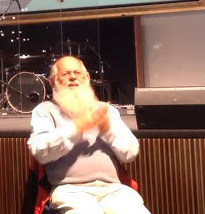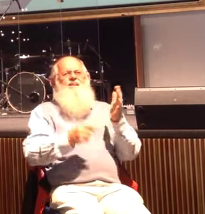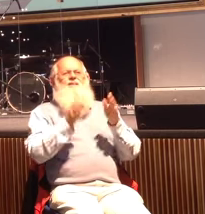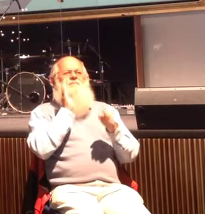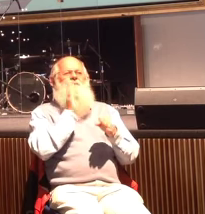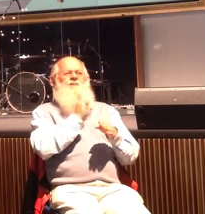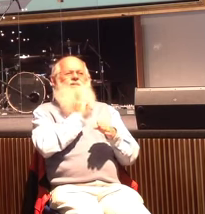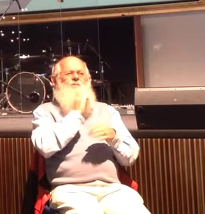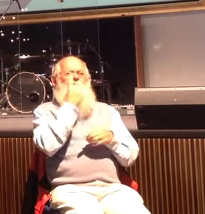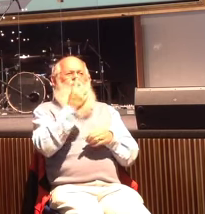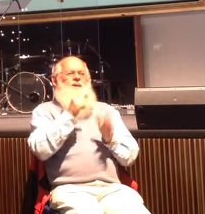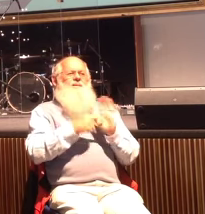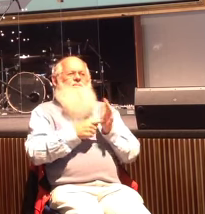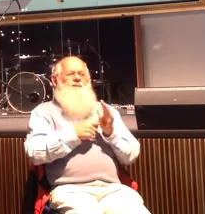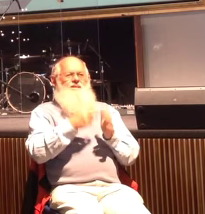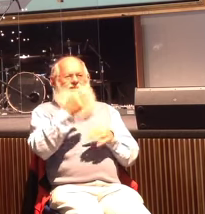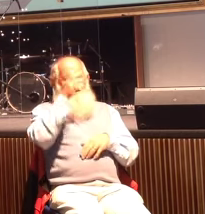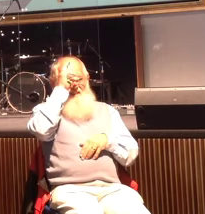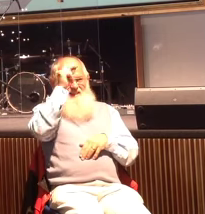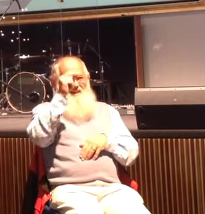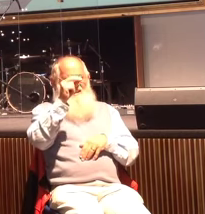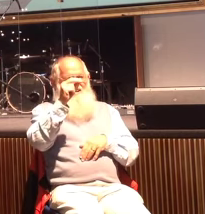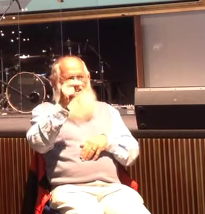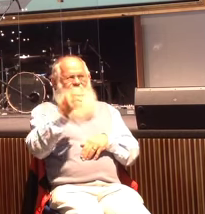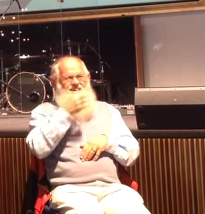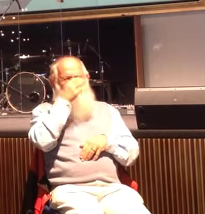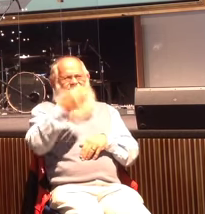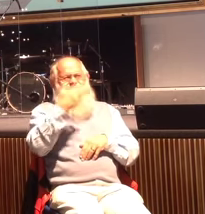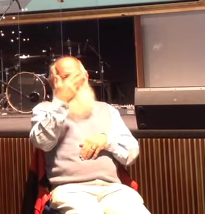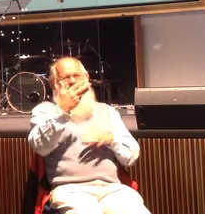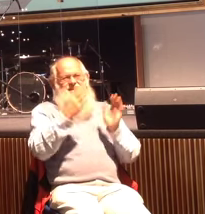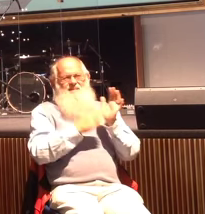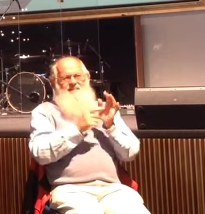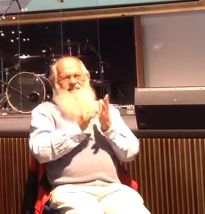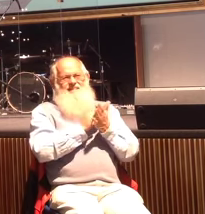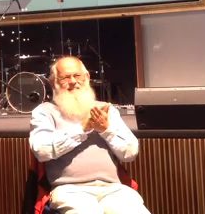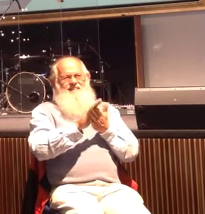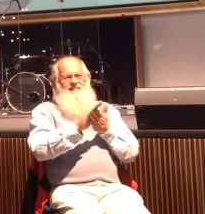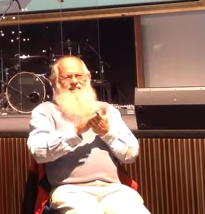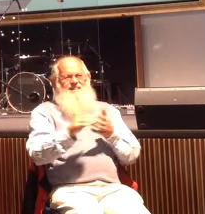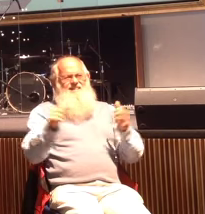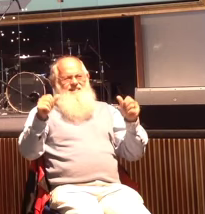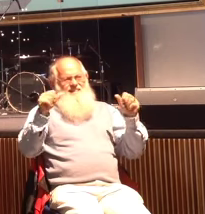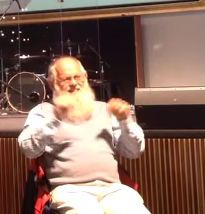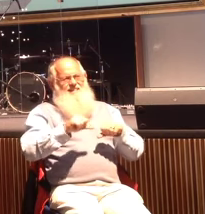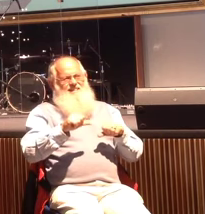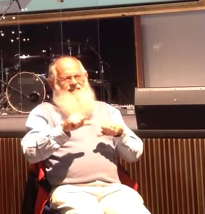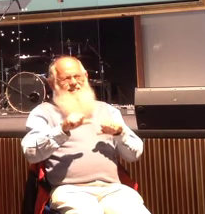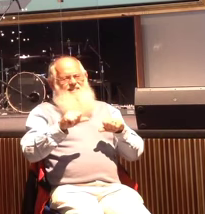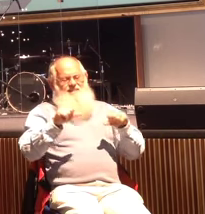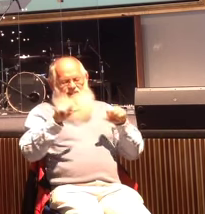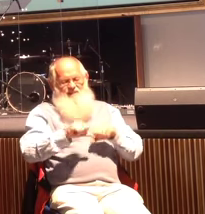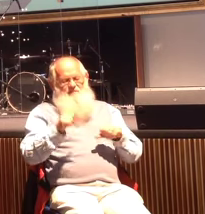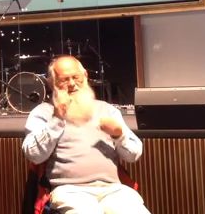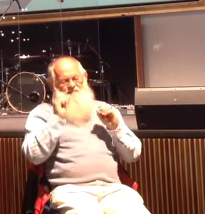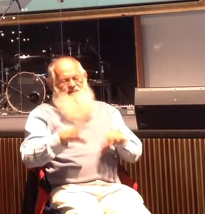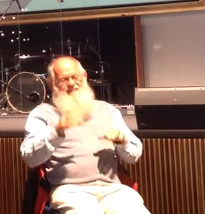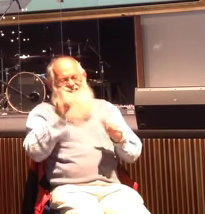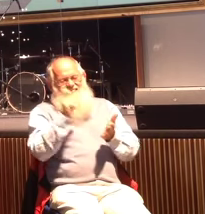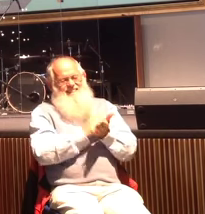only been asking for nine months. And, you know, it could have been, oh, I was happy with Charles in there somewhere. But that's fine, it just